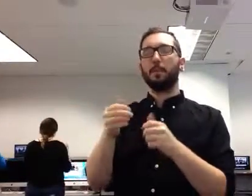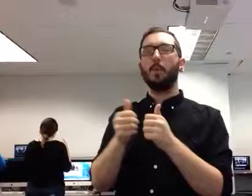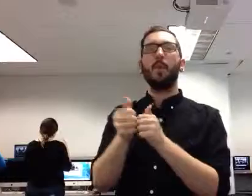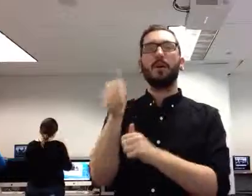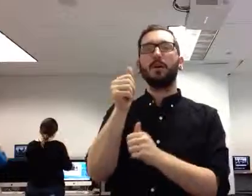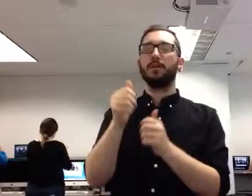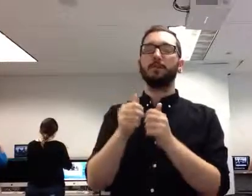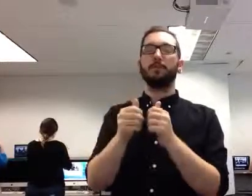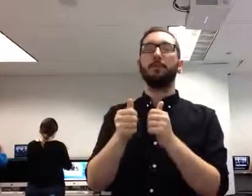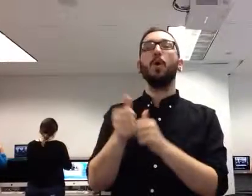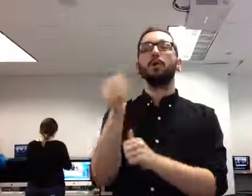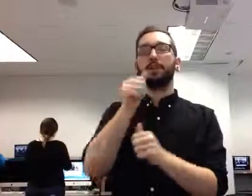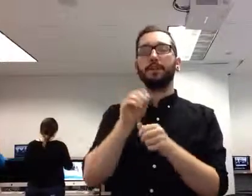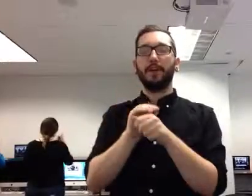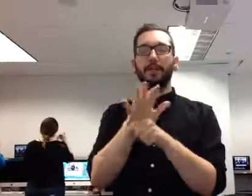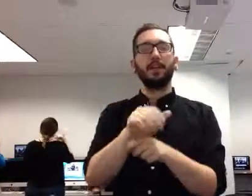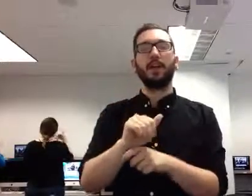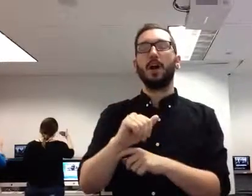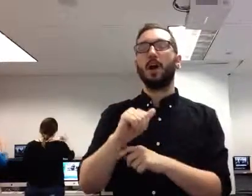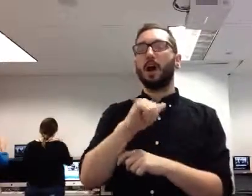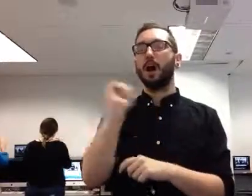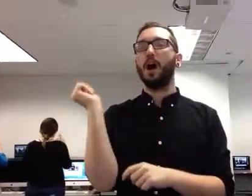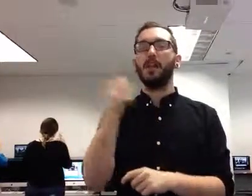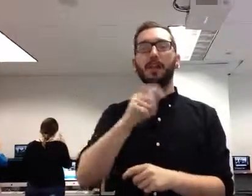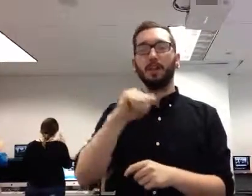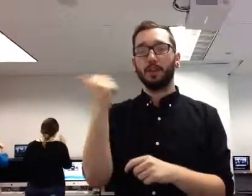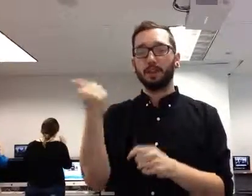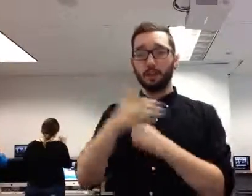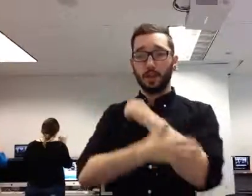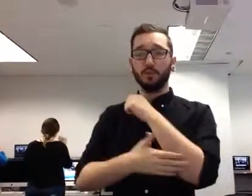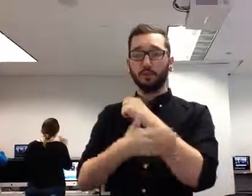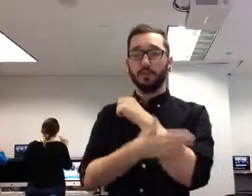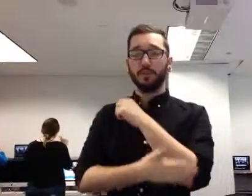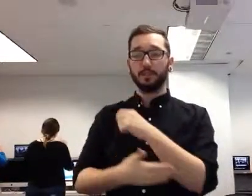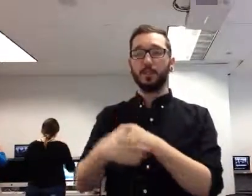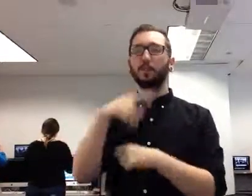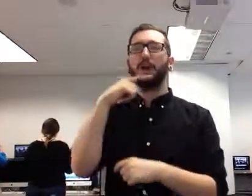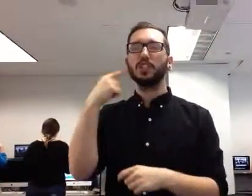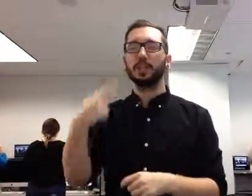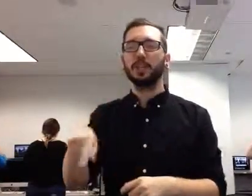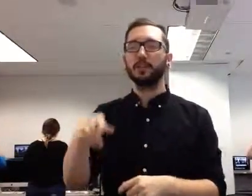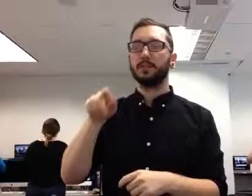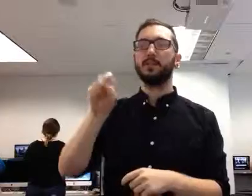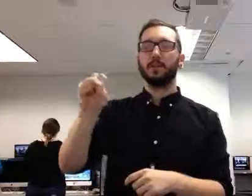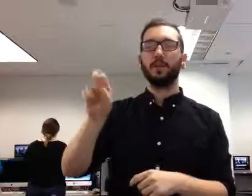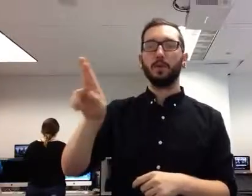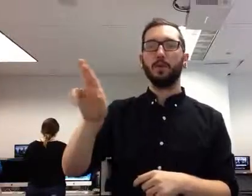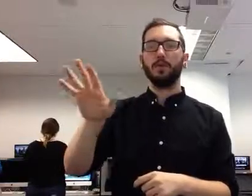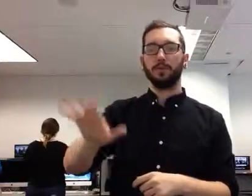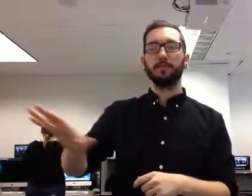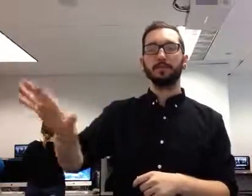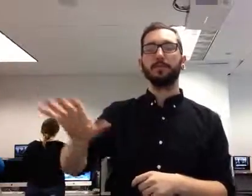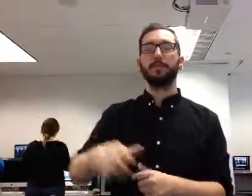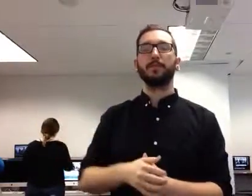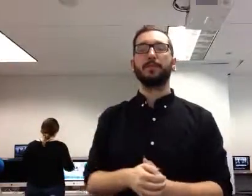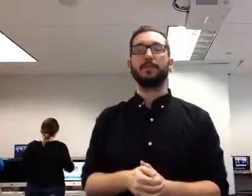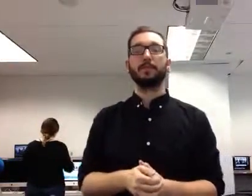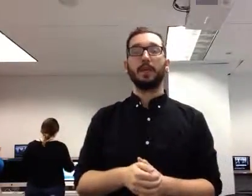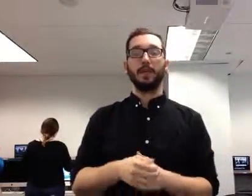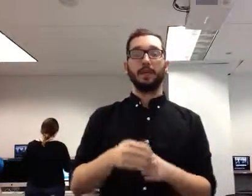and then Russia. And to give you an idea, and these are figures that were released by the Soviet Union at